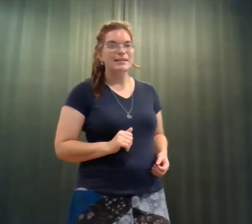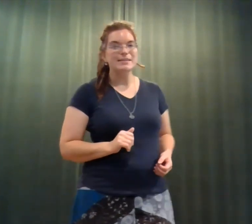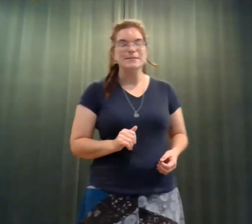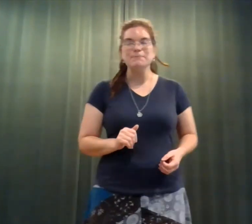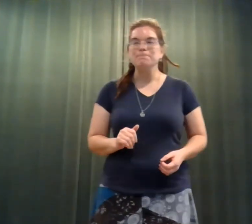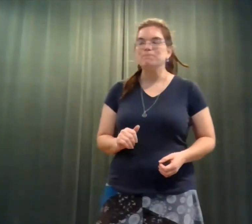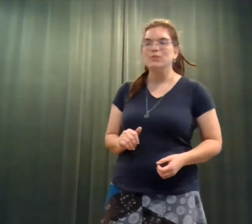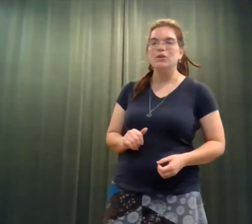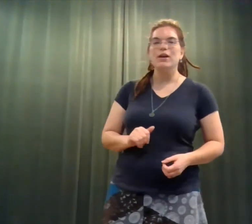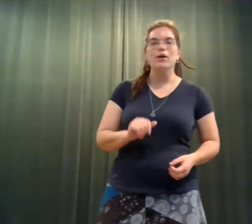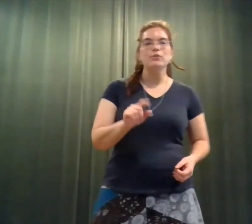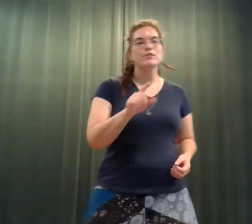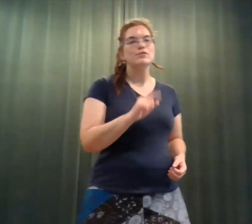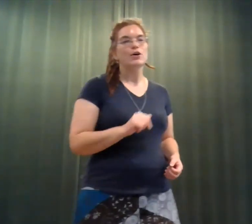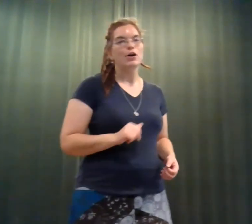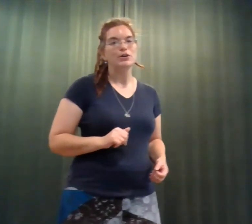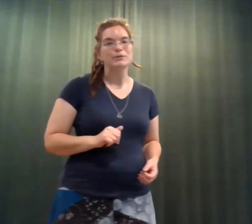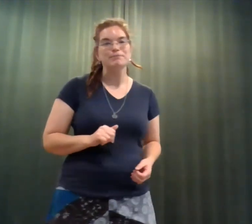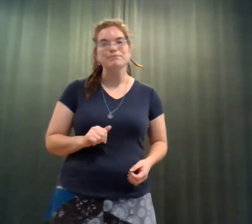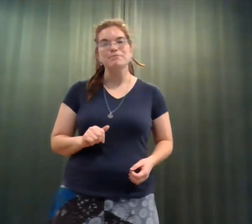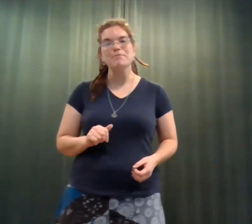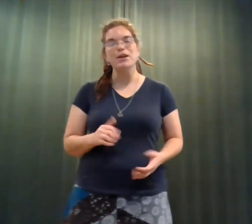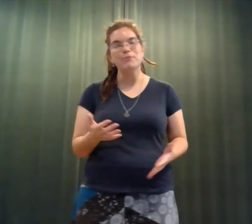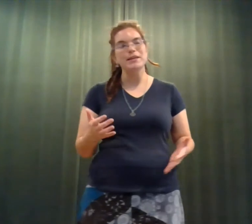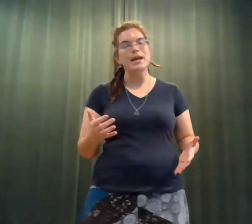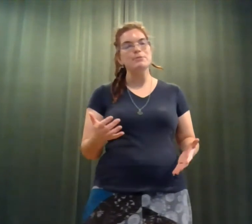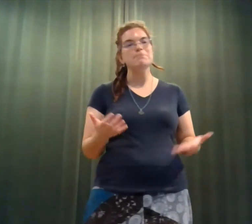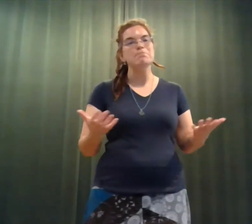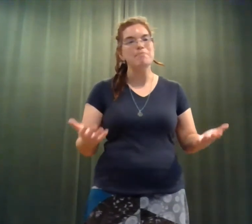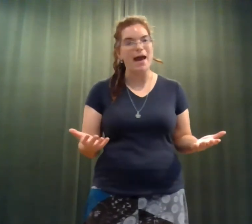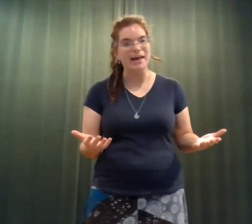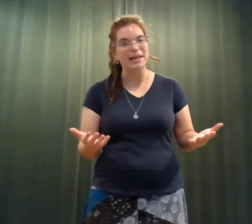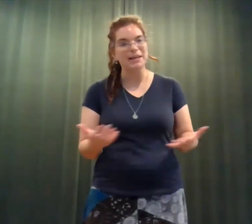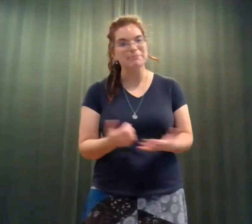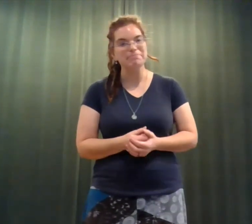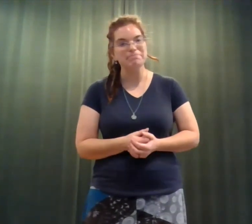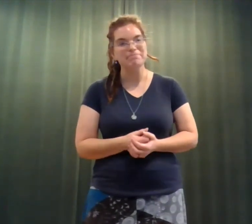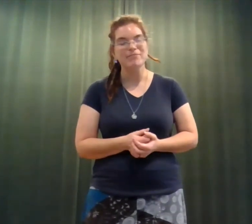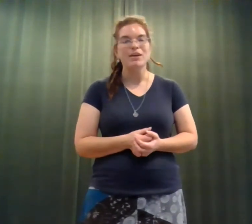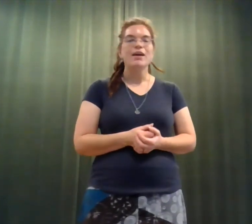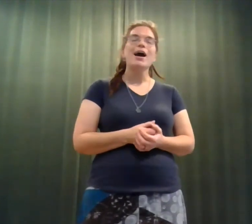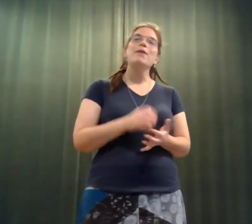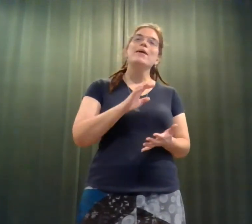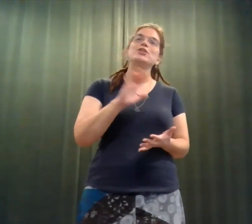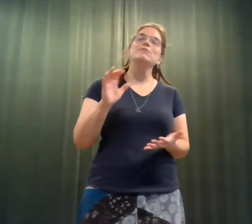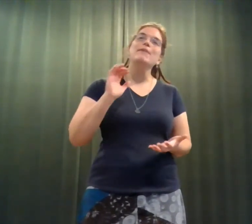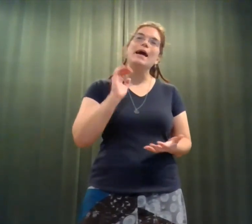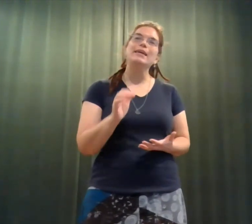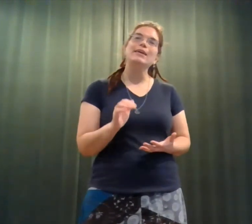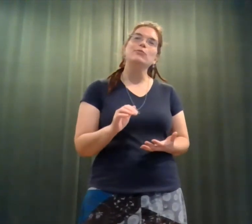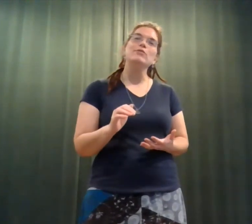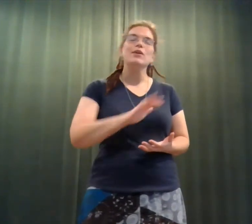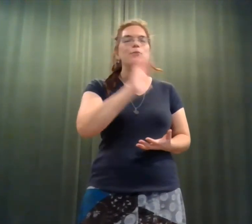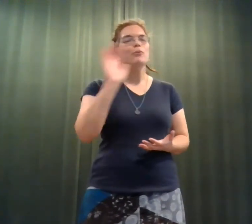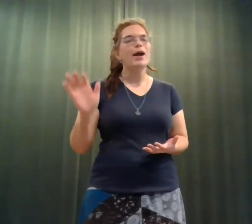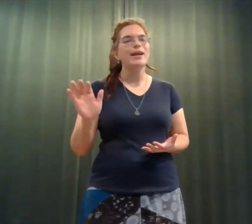their eldest daughter might have been named Maggie. I imagine Maggie was bright,